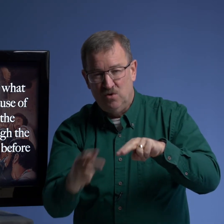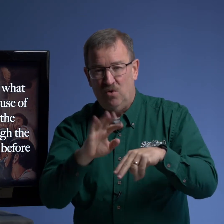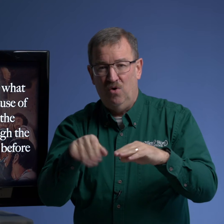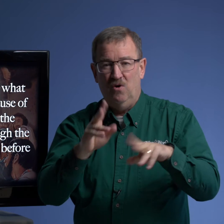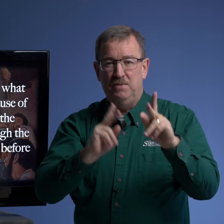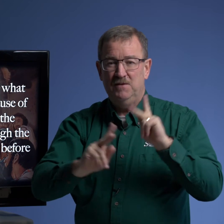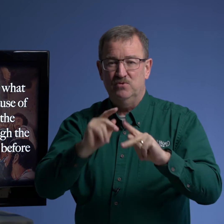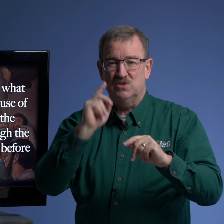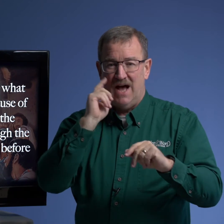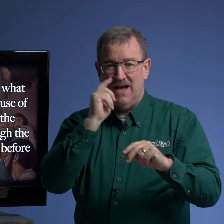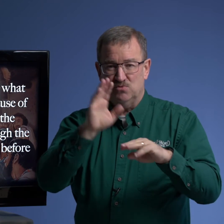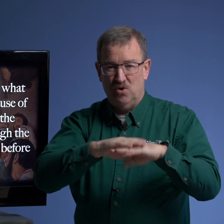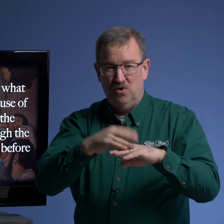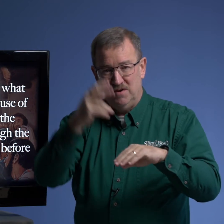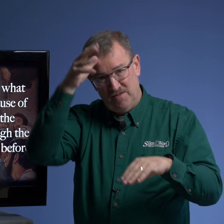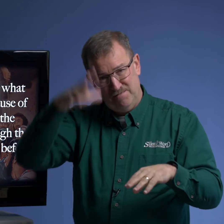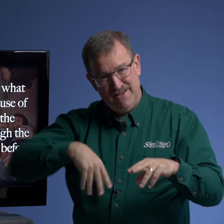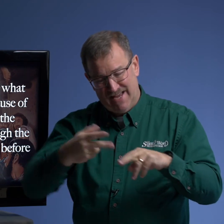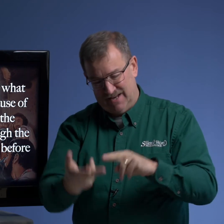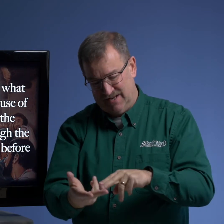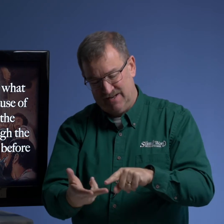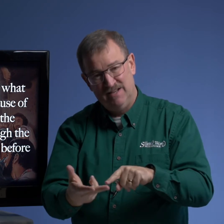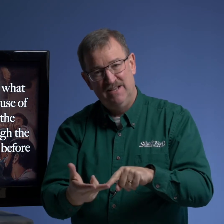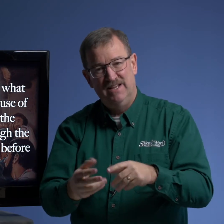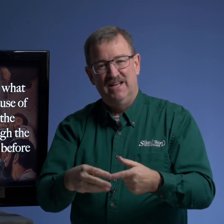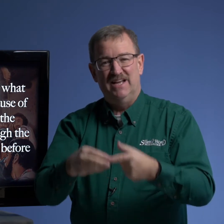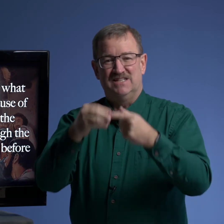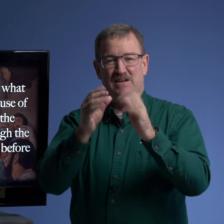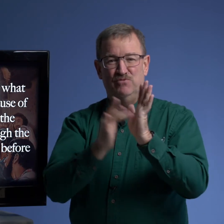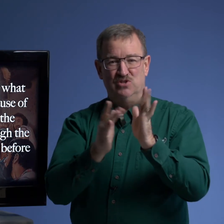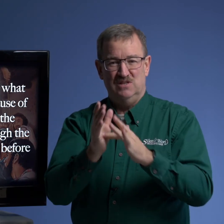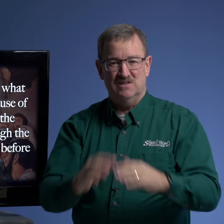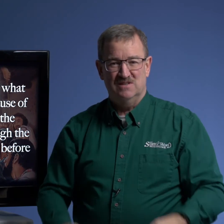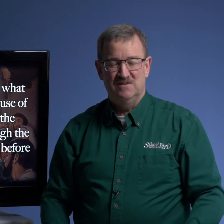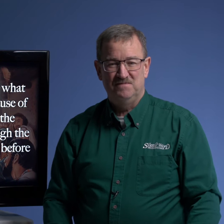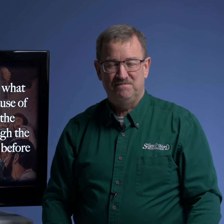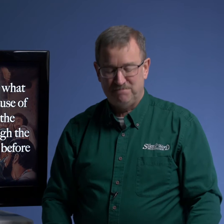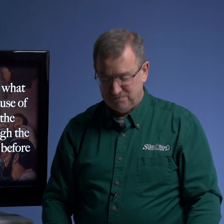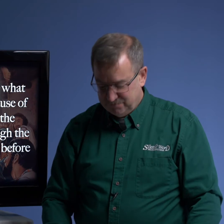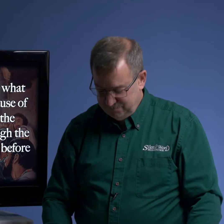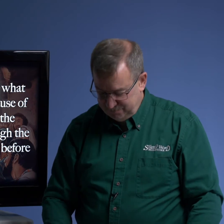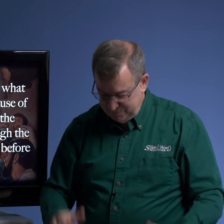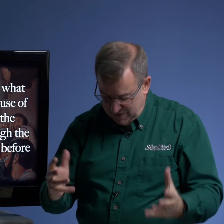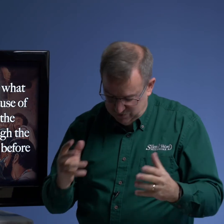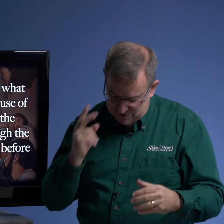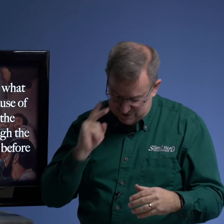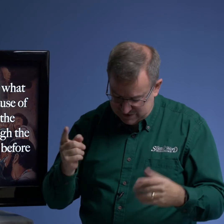all people's eyes were on the man except for jesus i want you to see